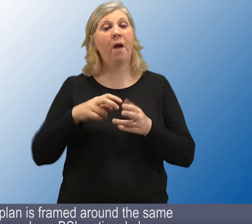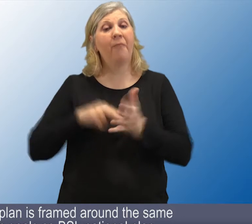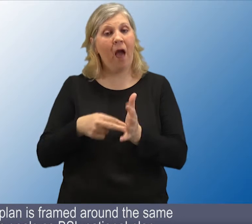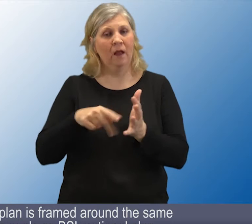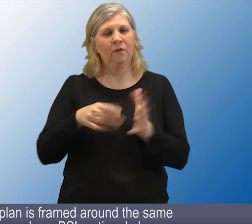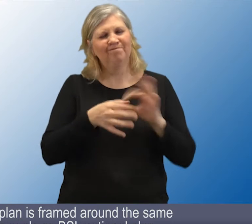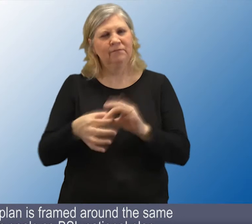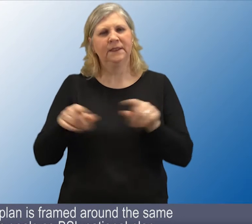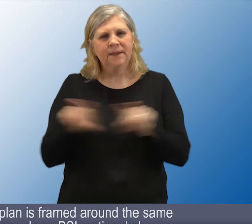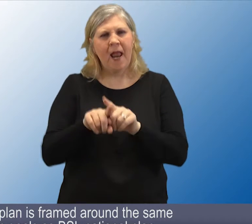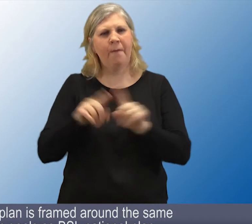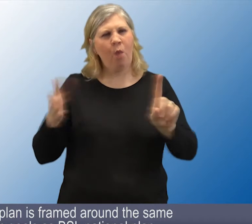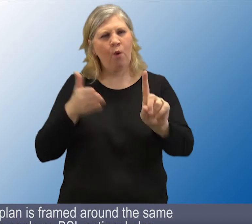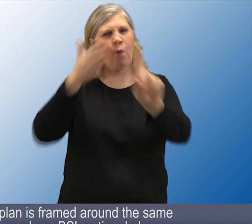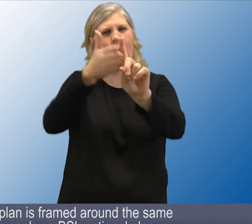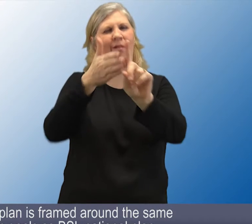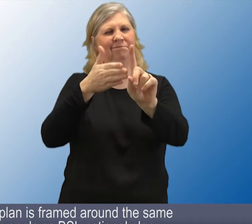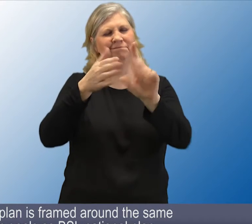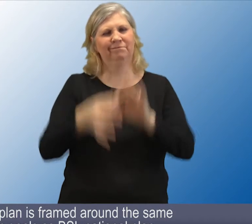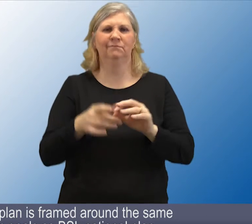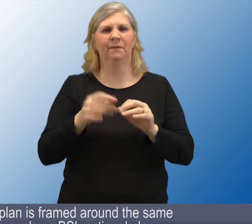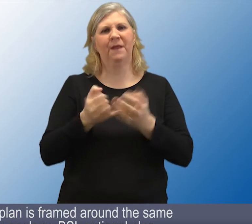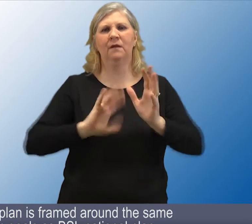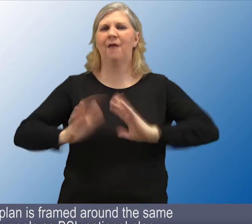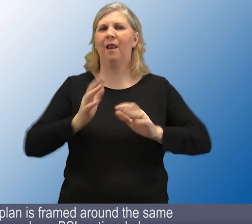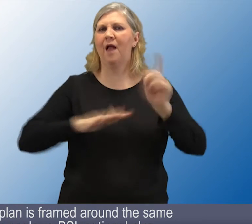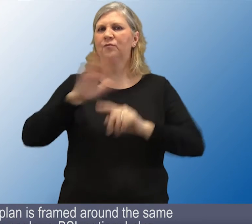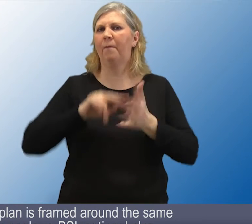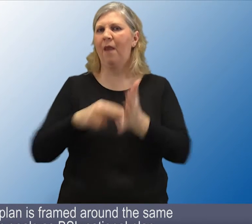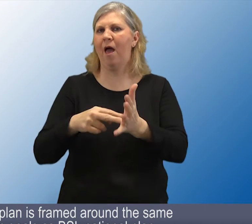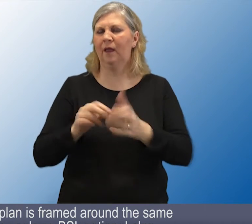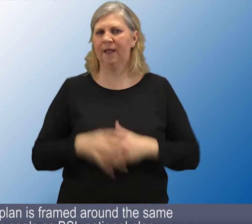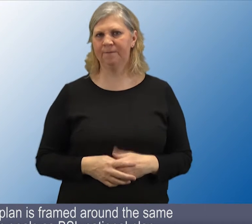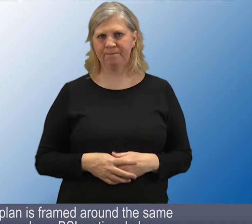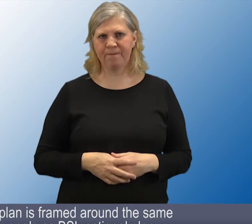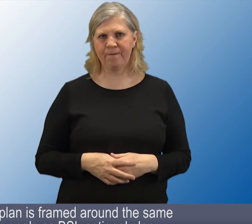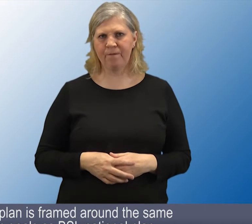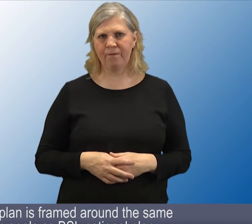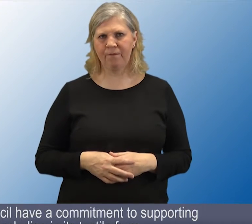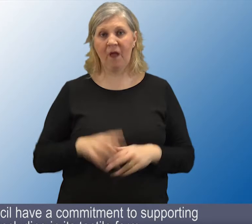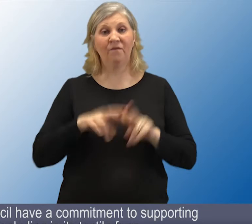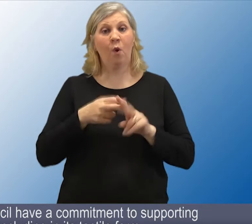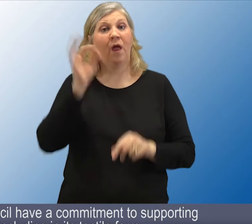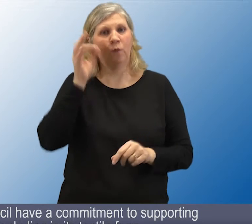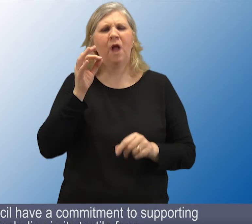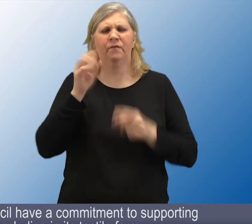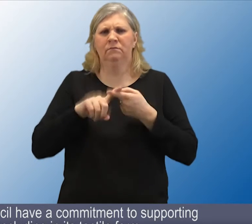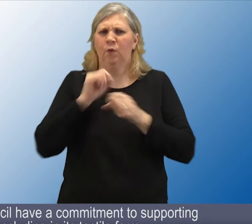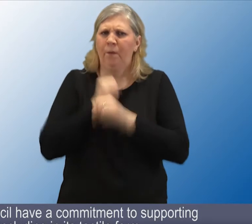The Falkirk Plan is framed around the same long-term goals as the BSL National Plan. Falkirk Council have a commitment